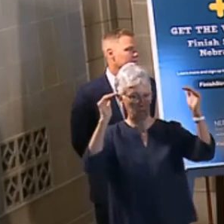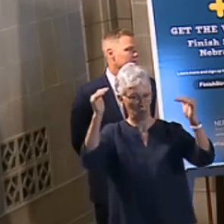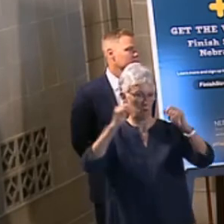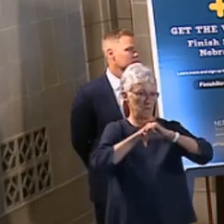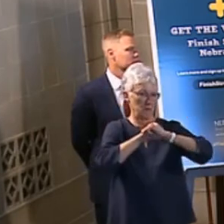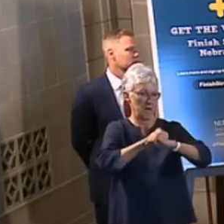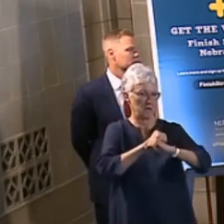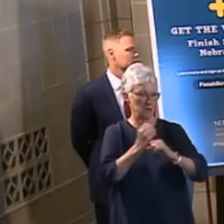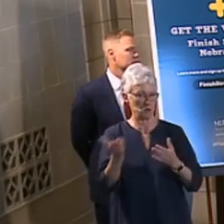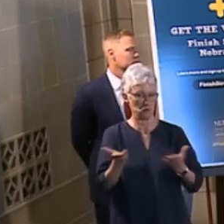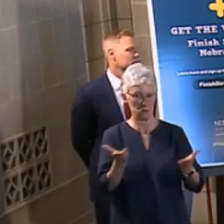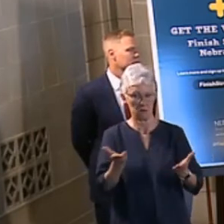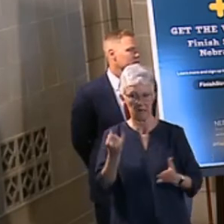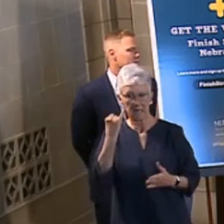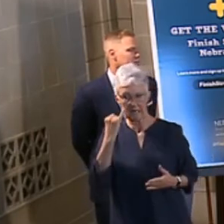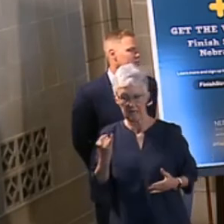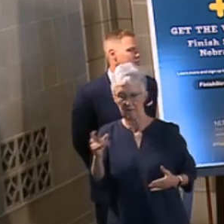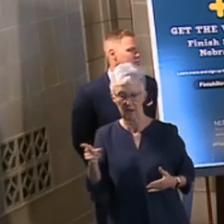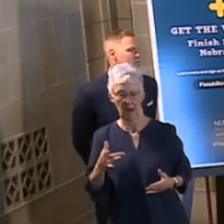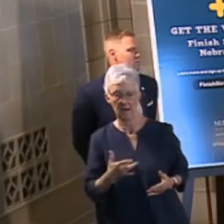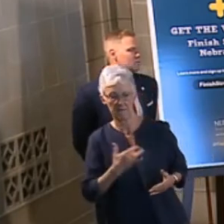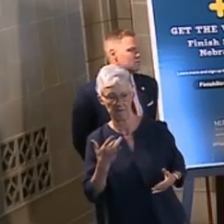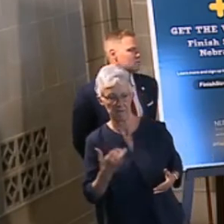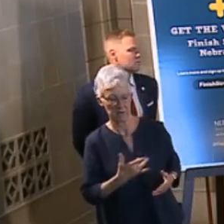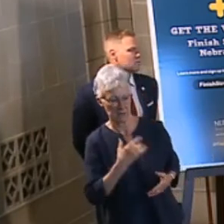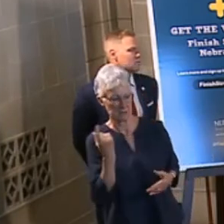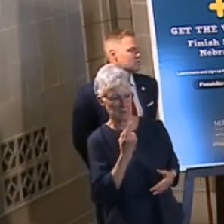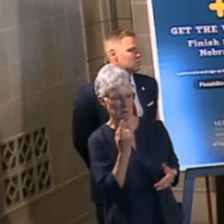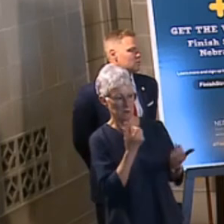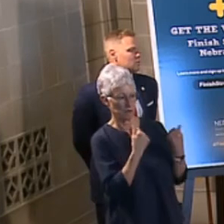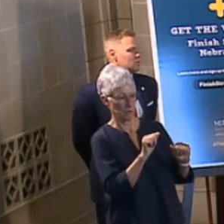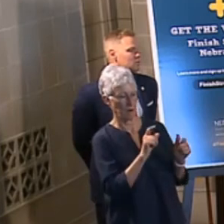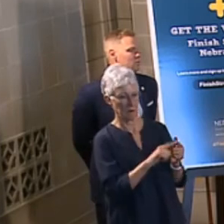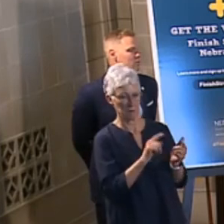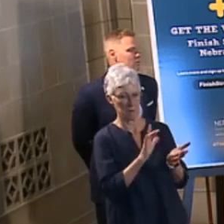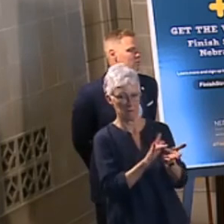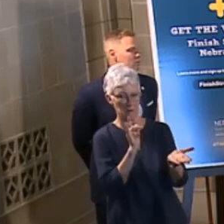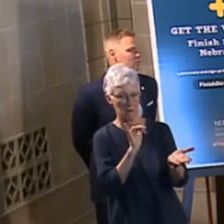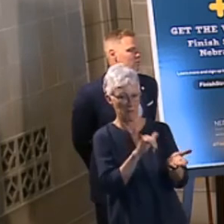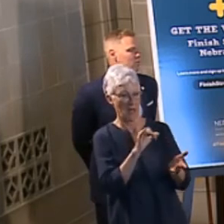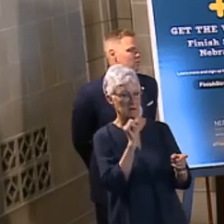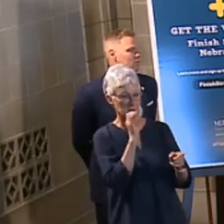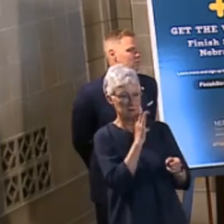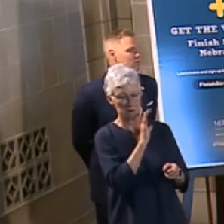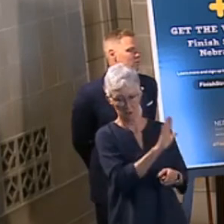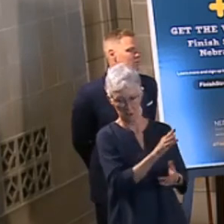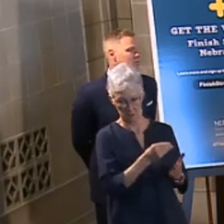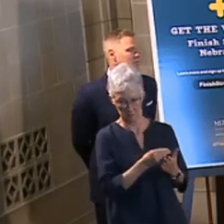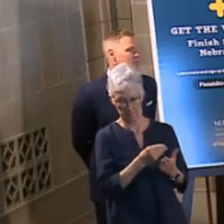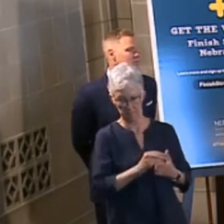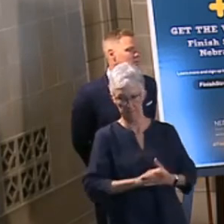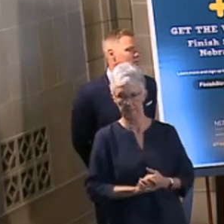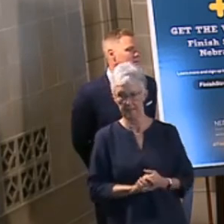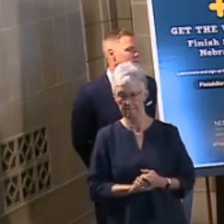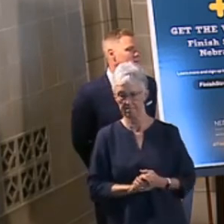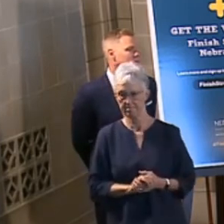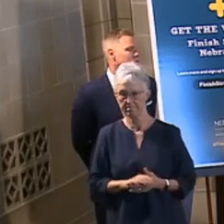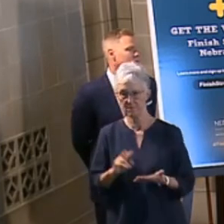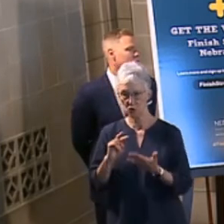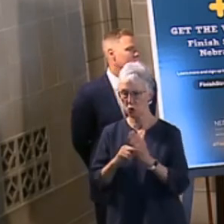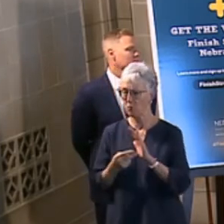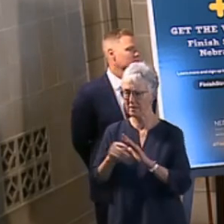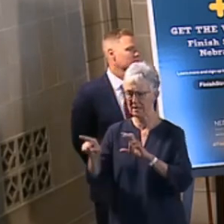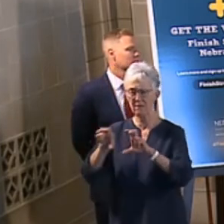in financial exploitation of an eligible adult has been attempted or has occurred. LB 297 unties the hands of investment